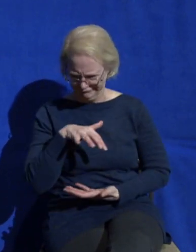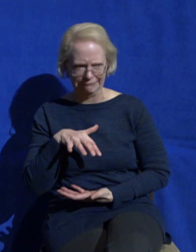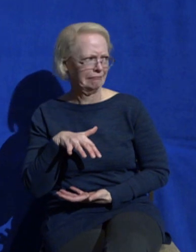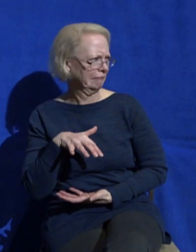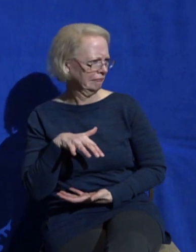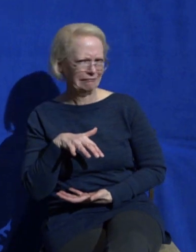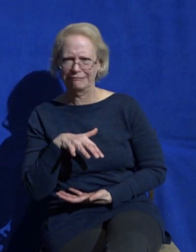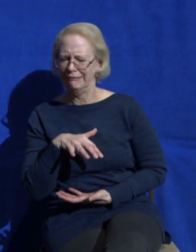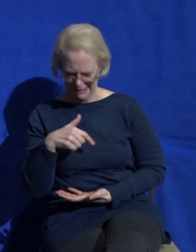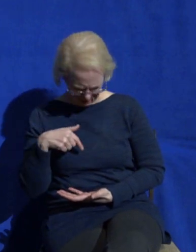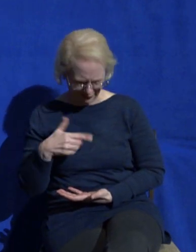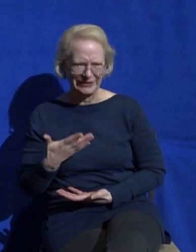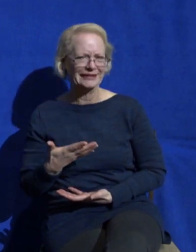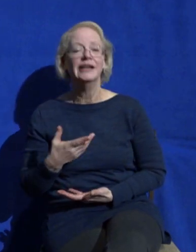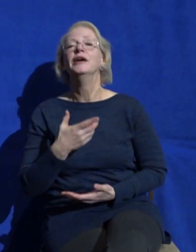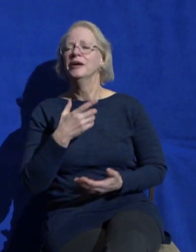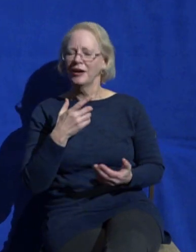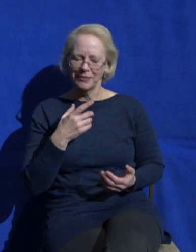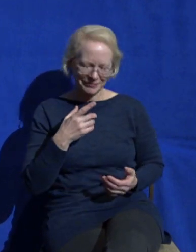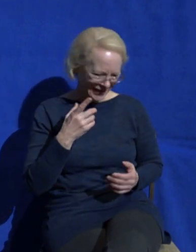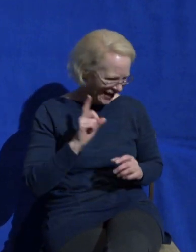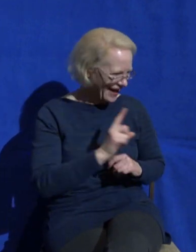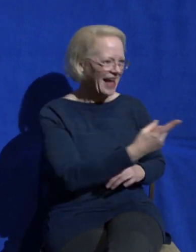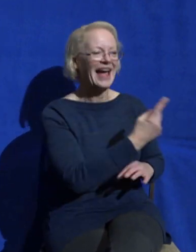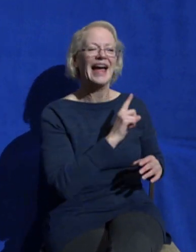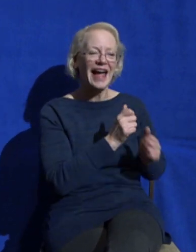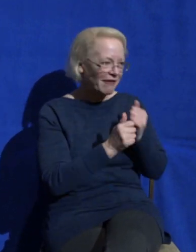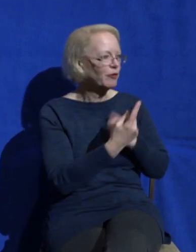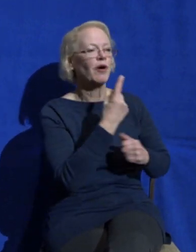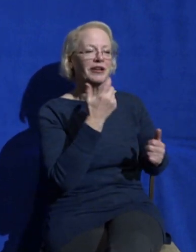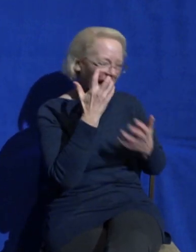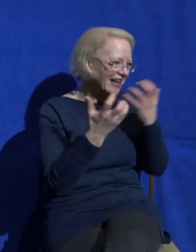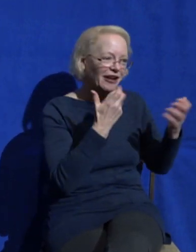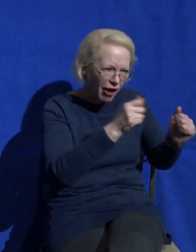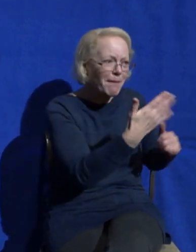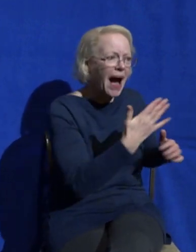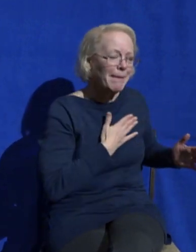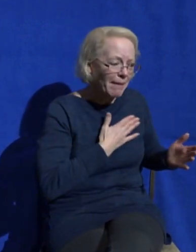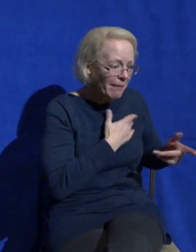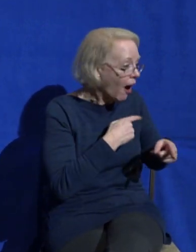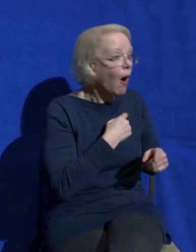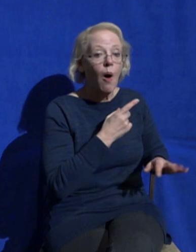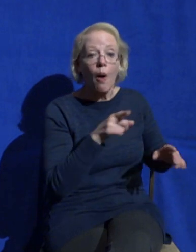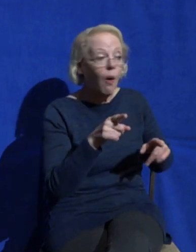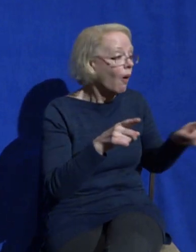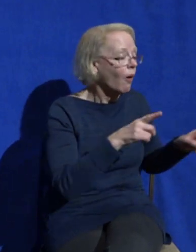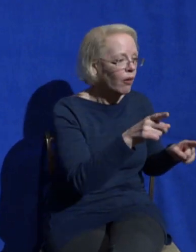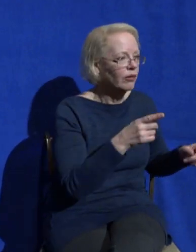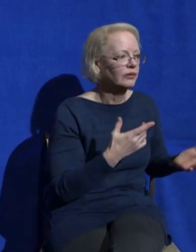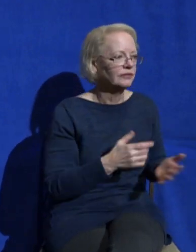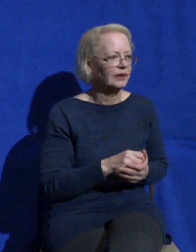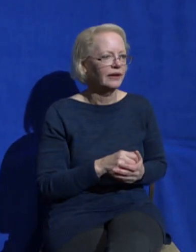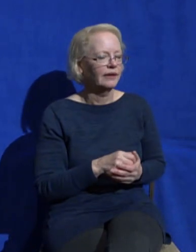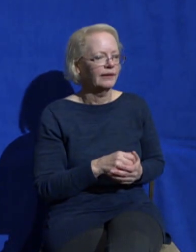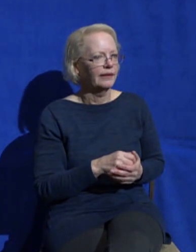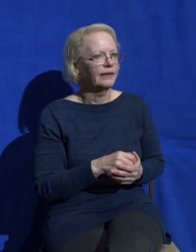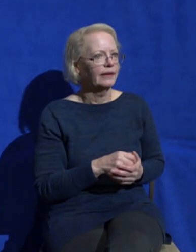you and trying to get you to come to their booth and look at their stuff and some of y'all are like I've never been to one of those market places but that sounds like my house I understand right